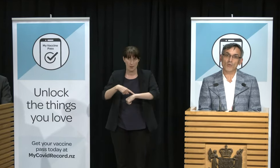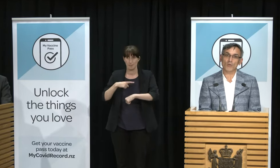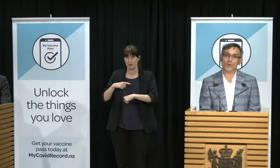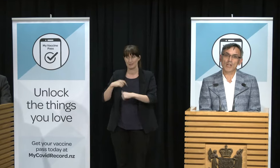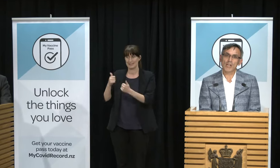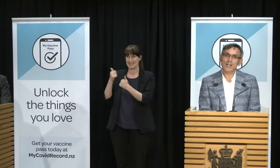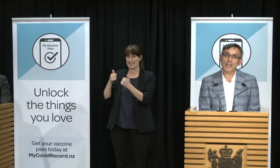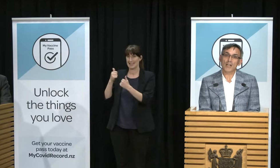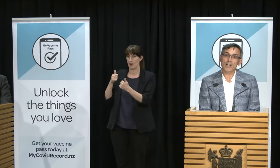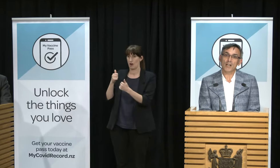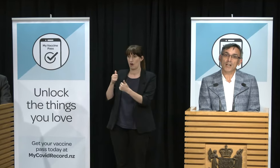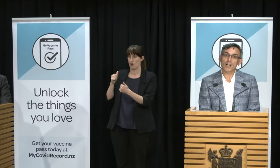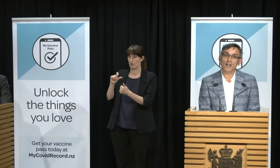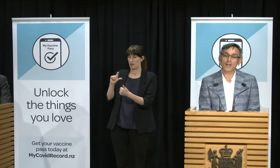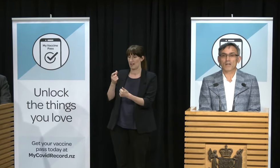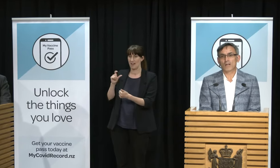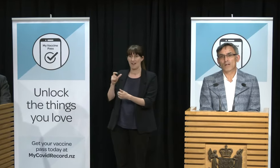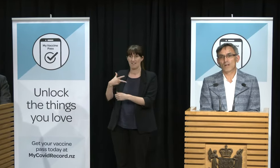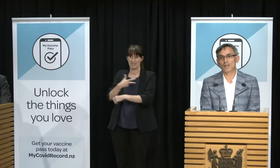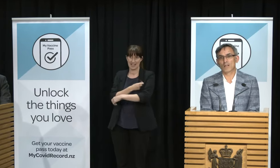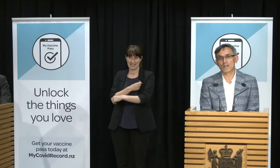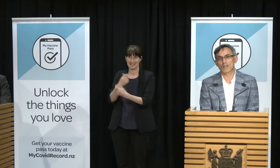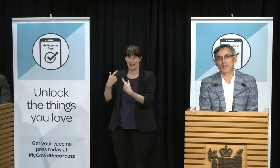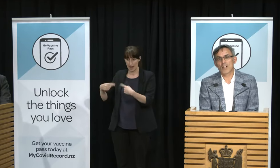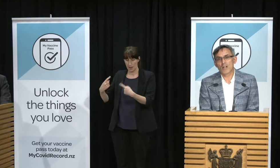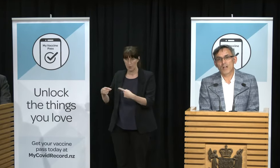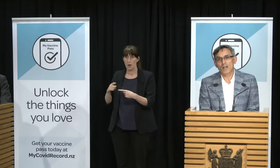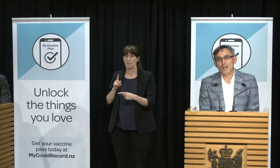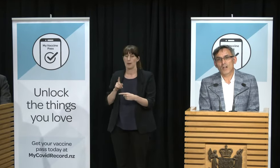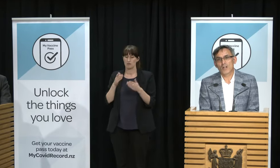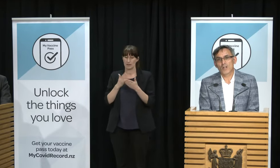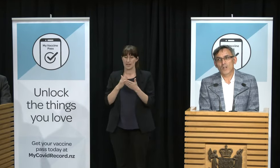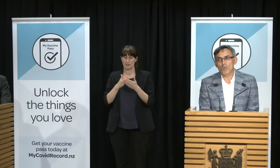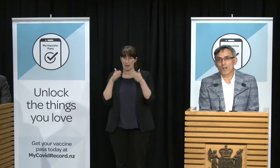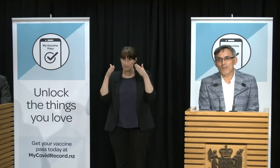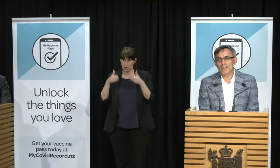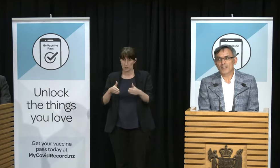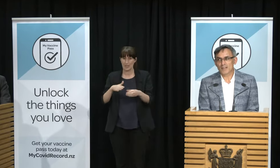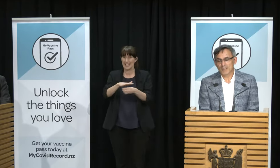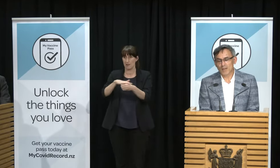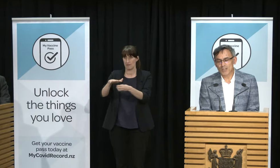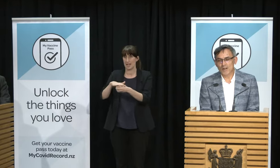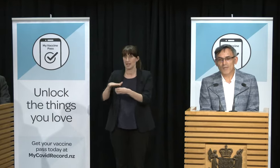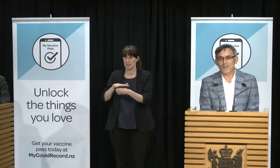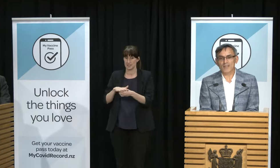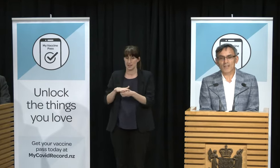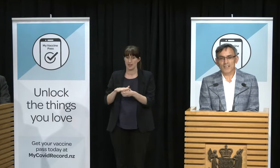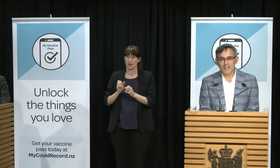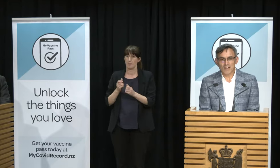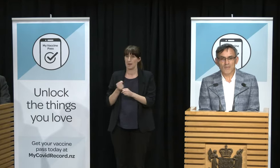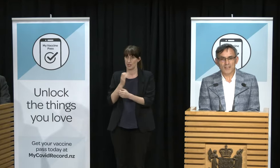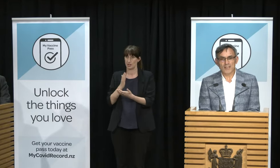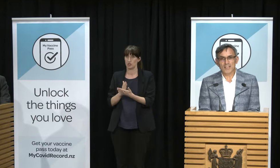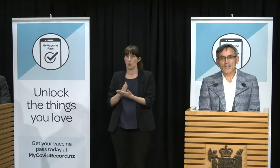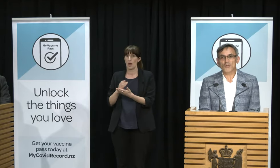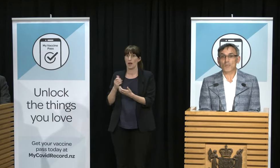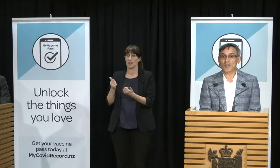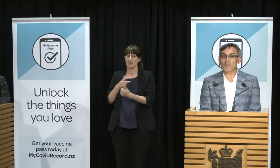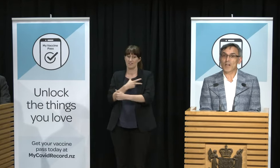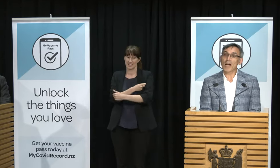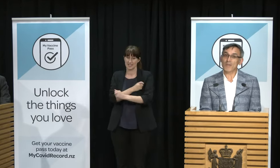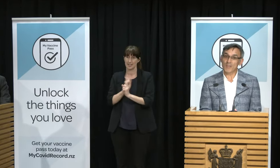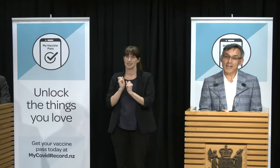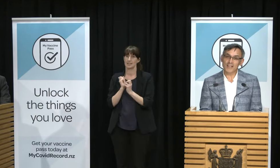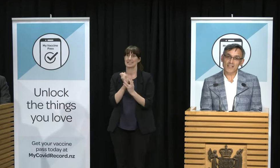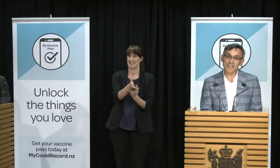resources go to and do you think the government is complying with that well I mean as I said I think the indications